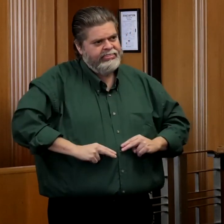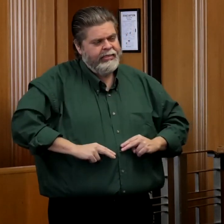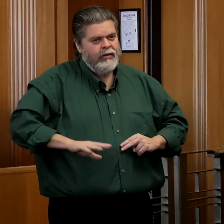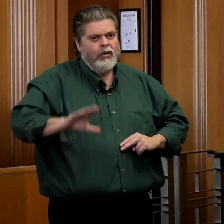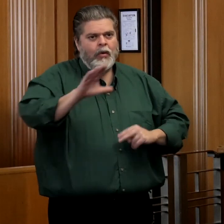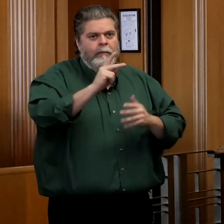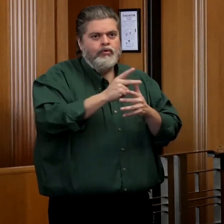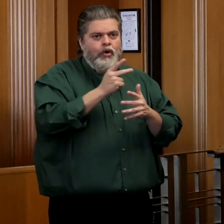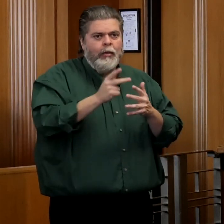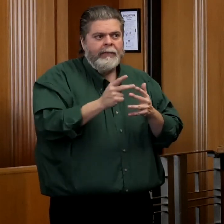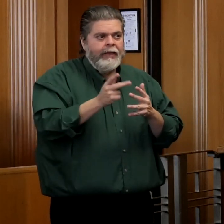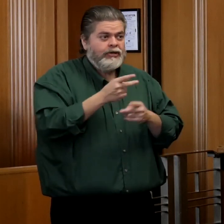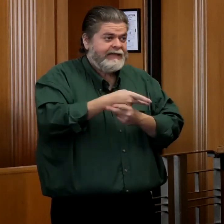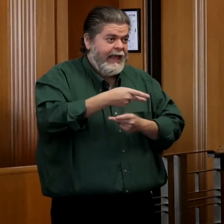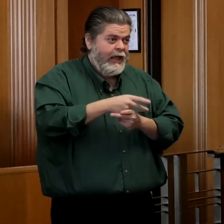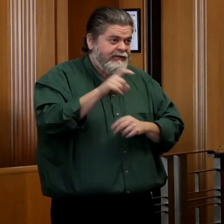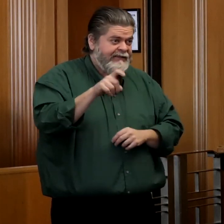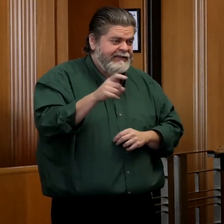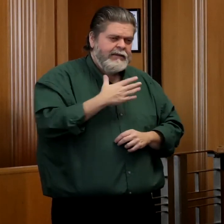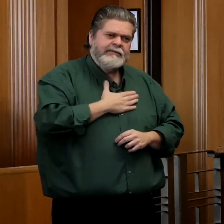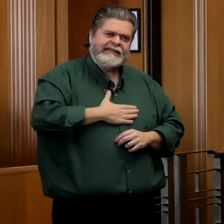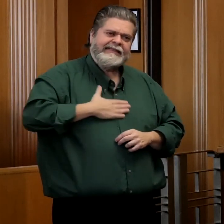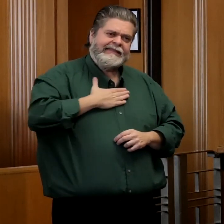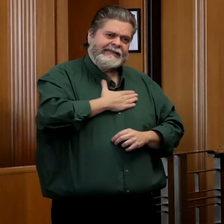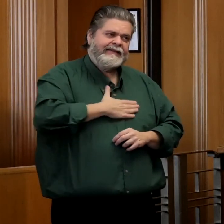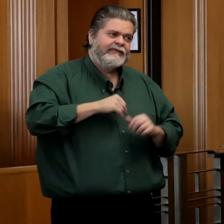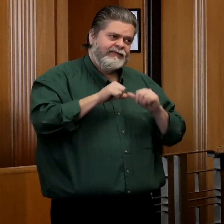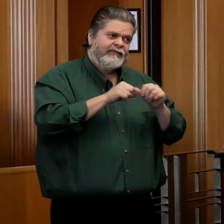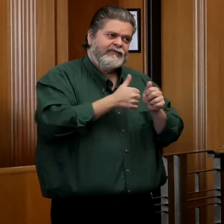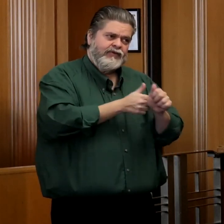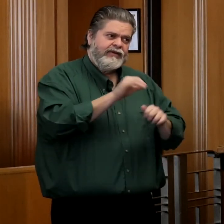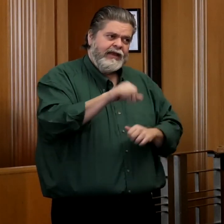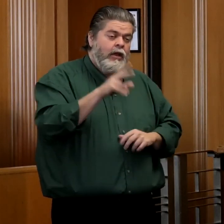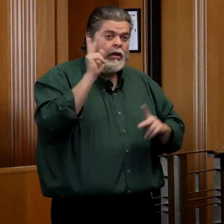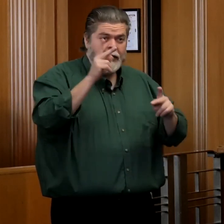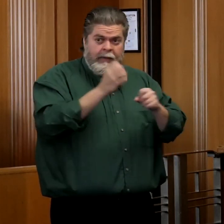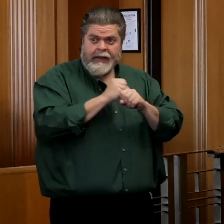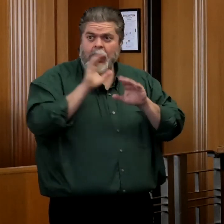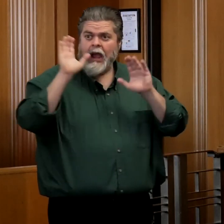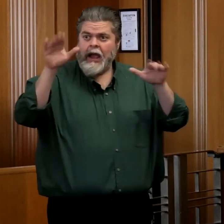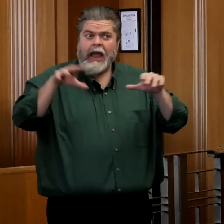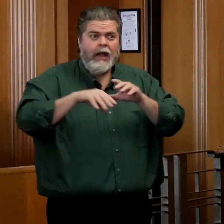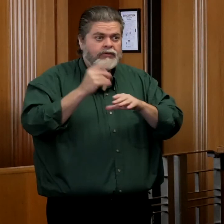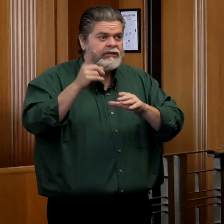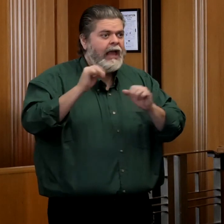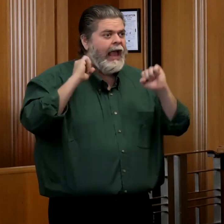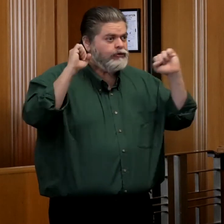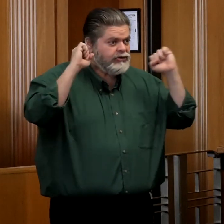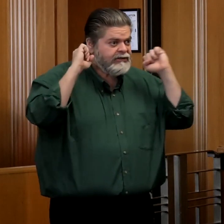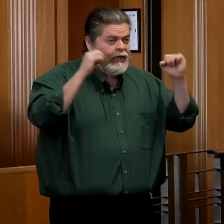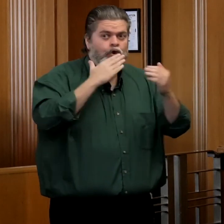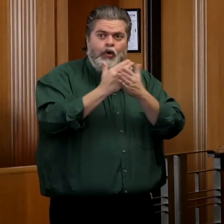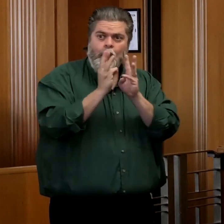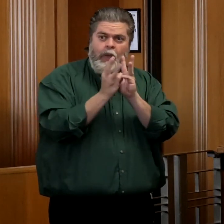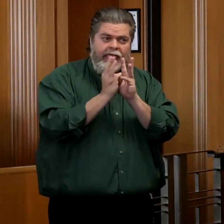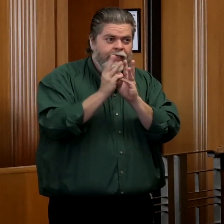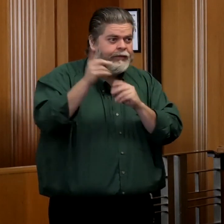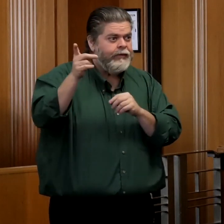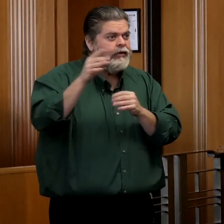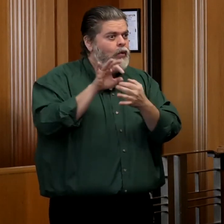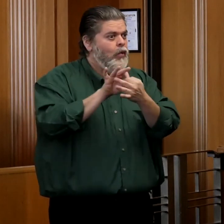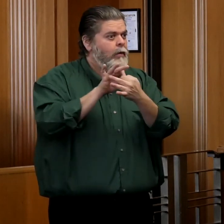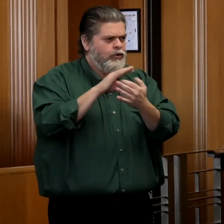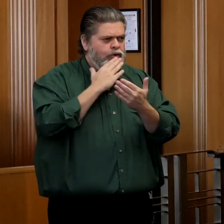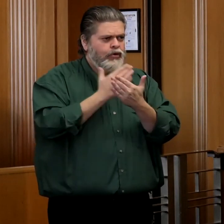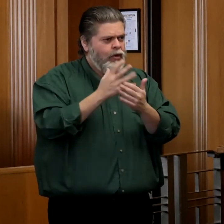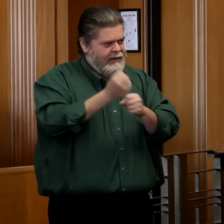your primary care needs as well, and please continue to do that. People are getting out, they're exercising, there's great weather coming in. Please continue